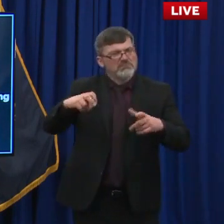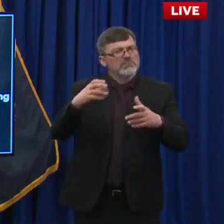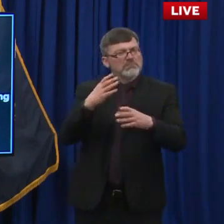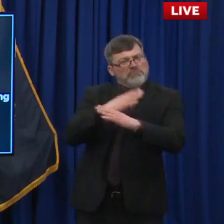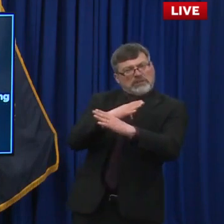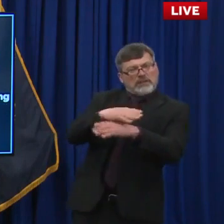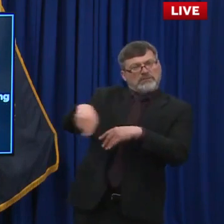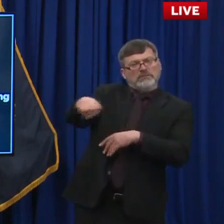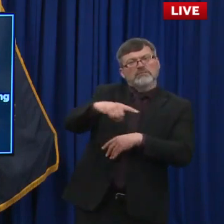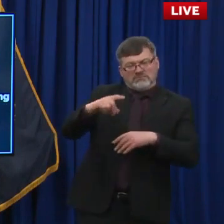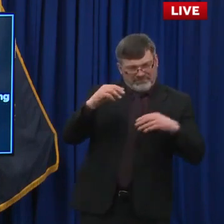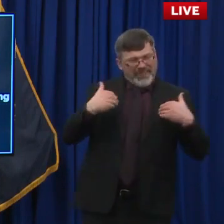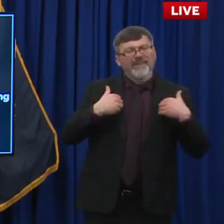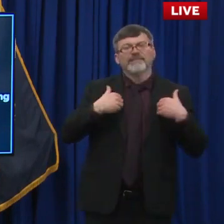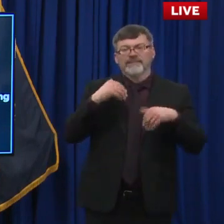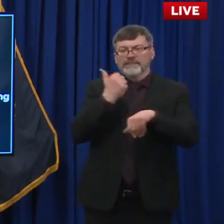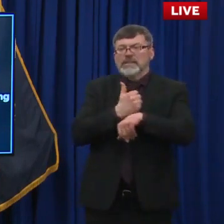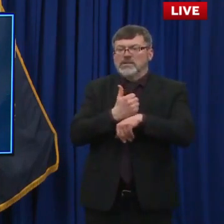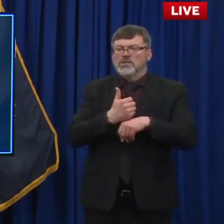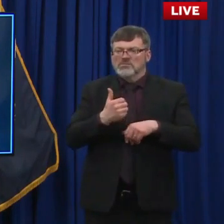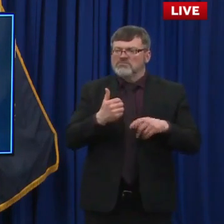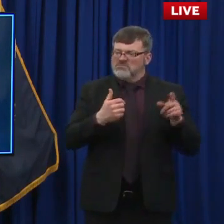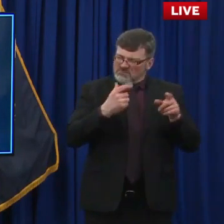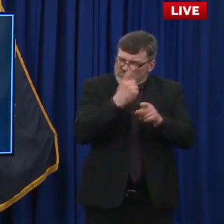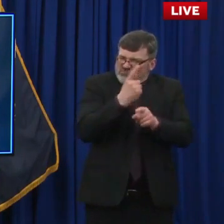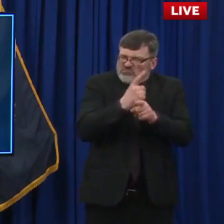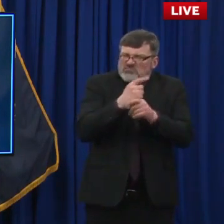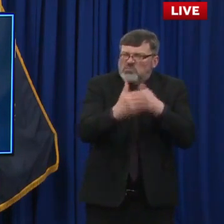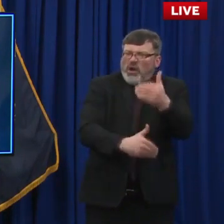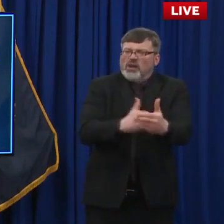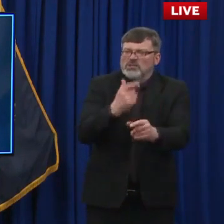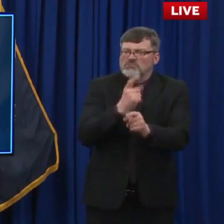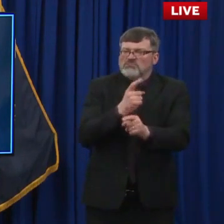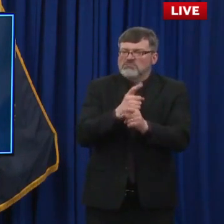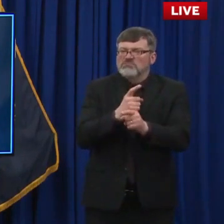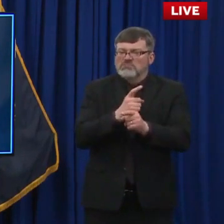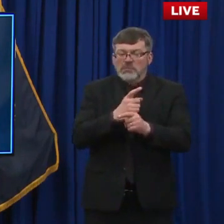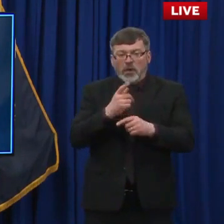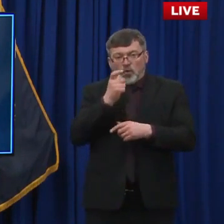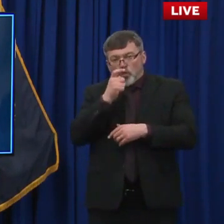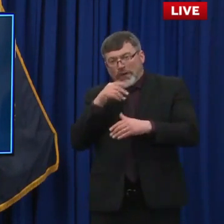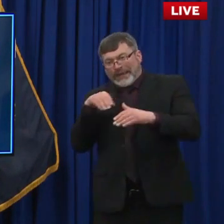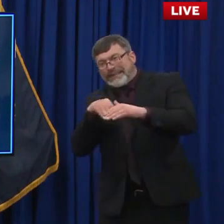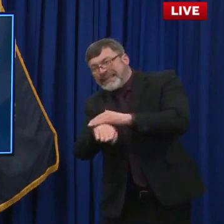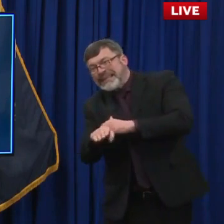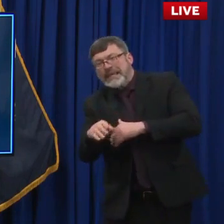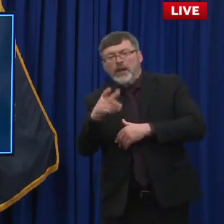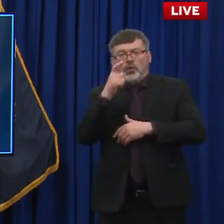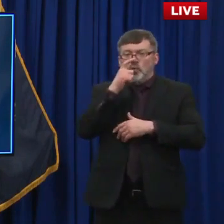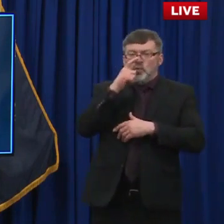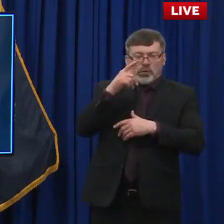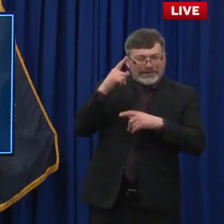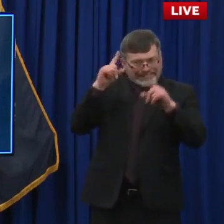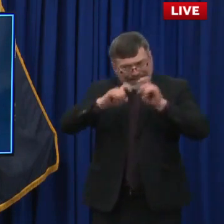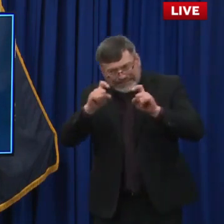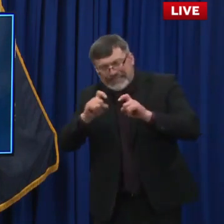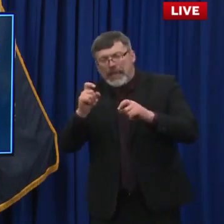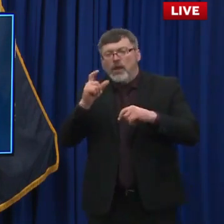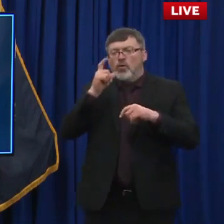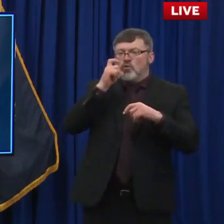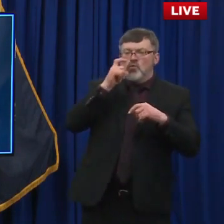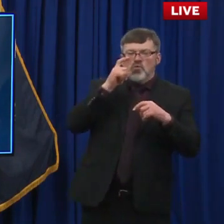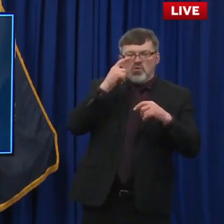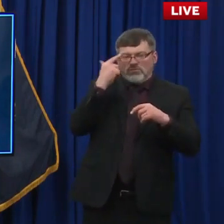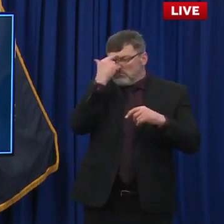the correct, correct screening procedures as folks were coming and going, uh, from the facility. So, uh, those, uh, issues really did work.